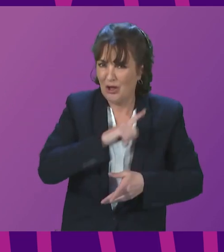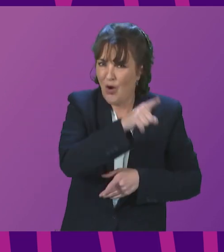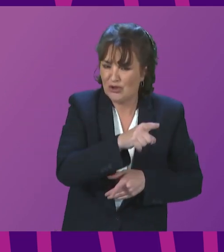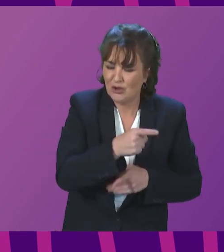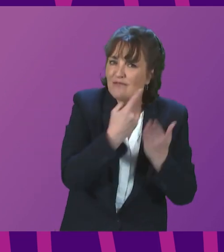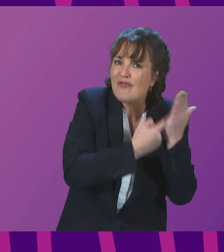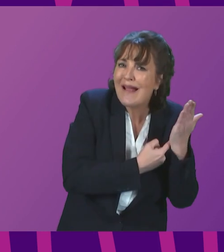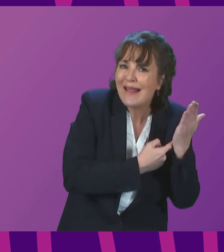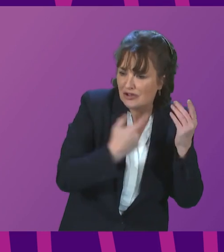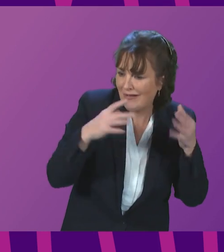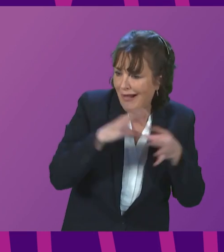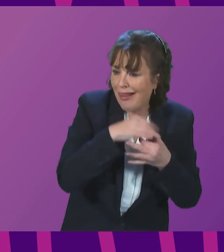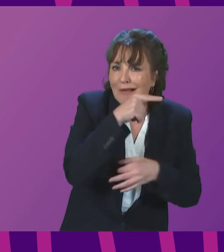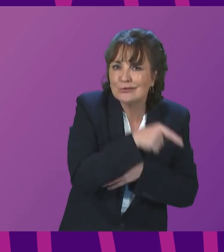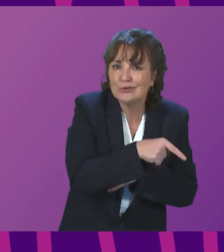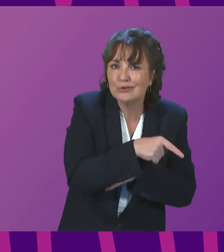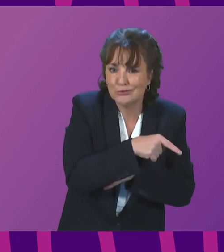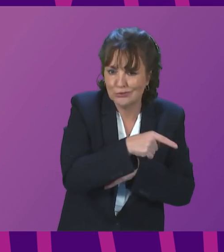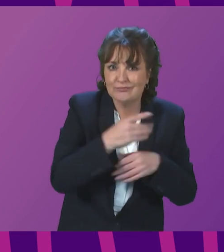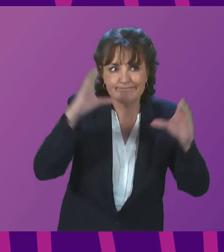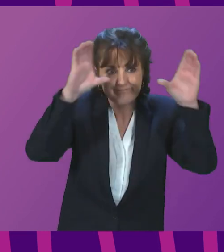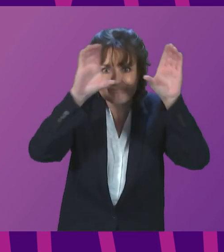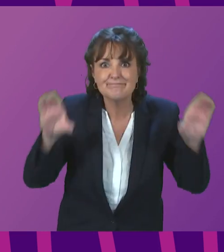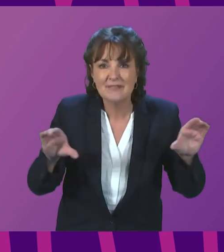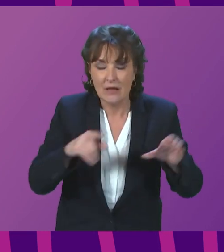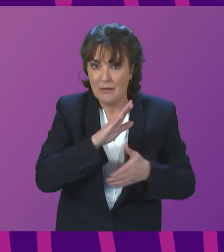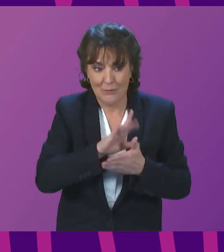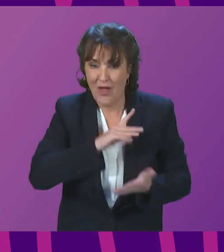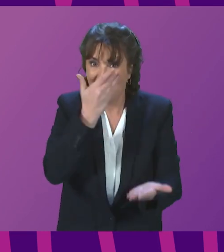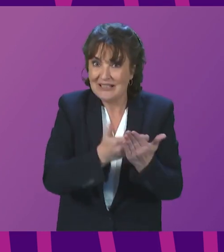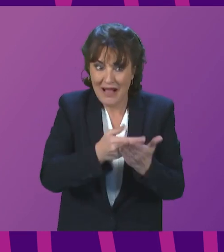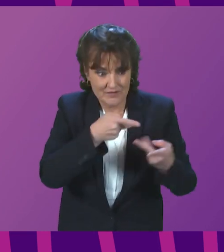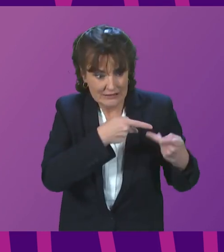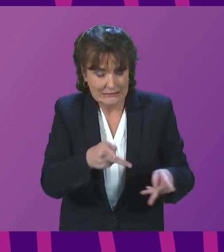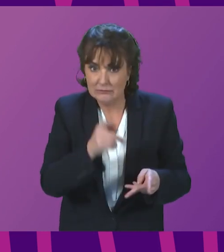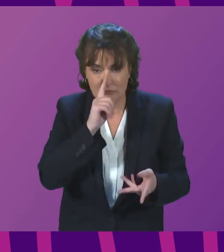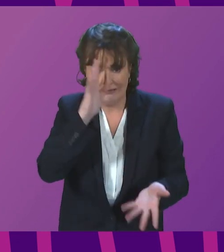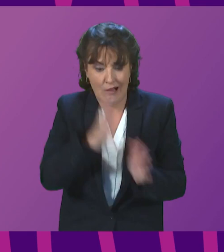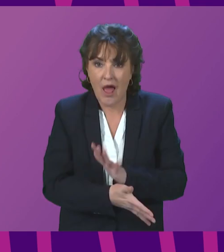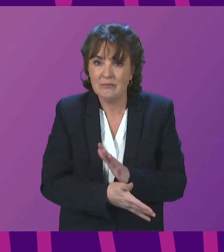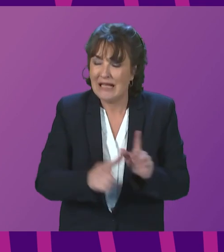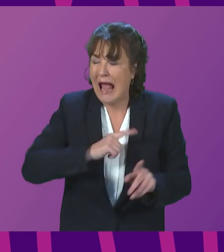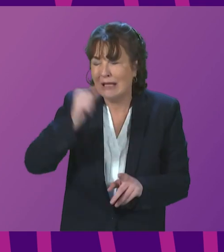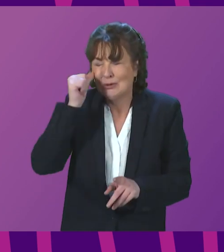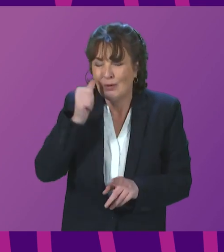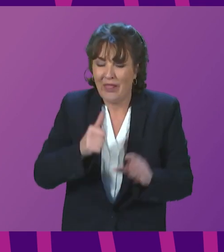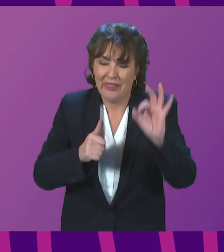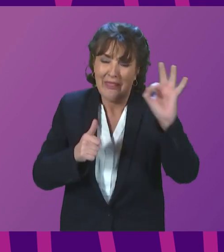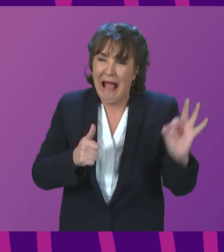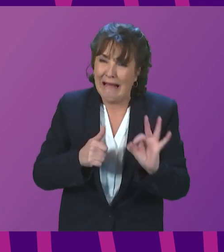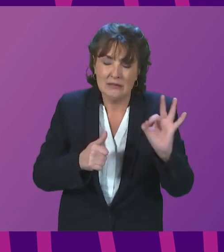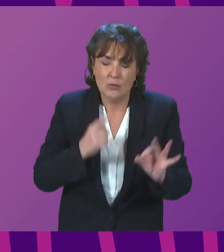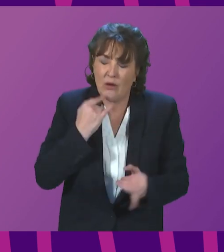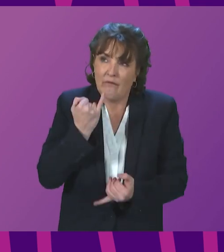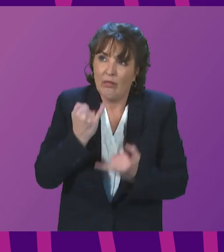ventilation, which have caused demand for such schemes to collapse in the islands. Given that the Western Isles is almost certainly one of the most fuel-poor